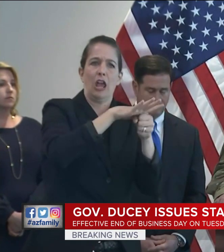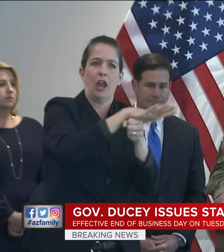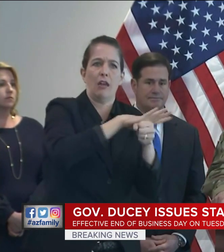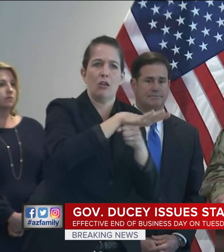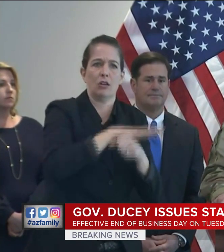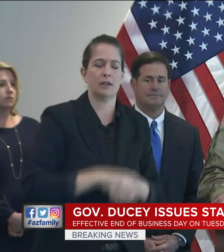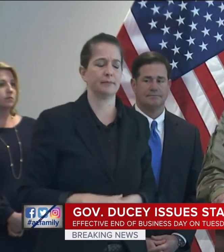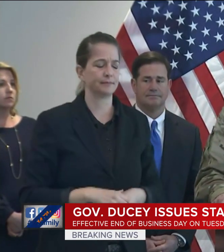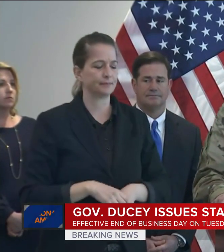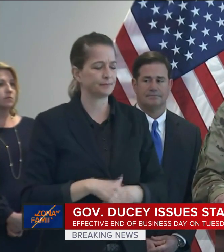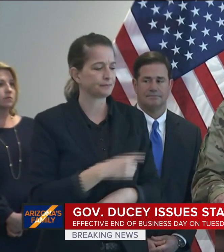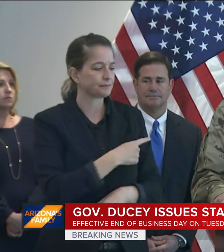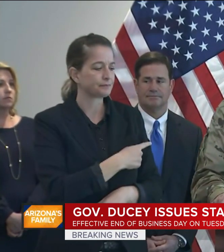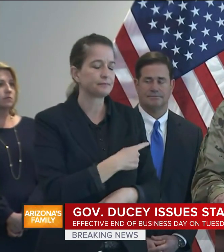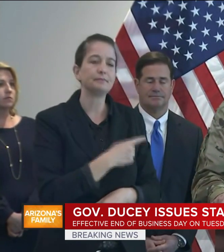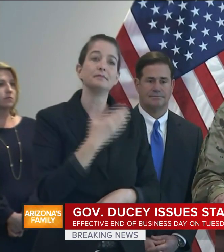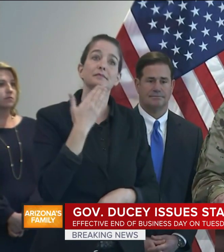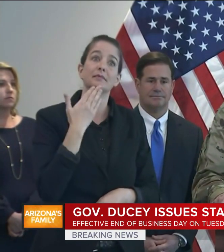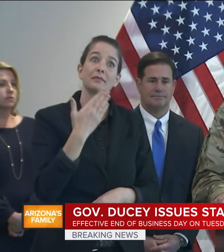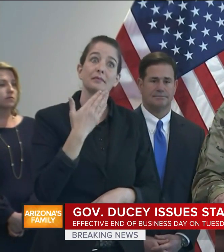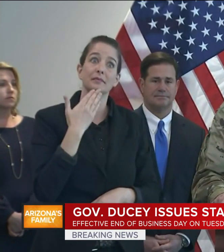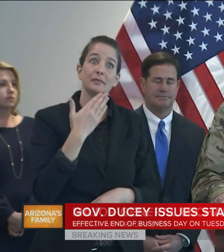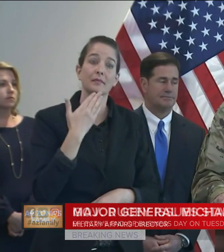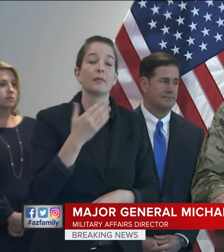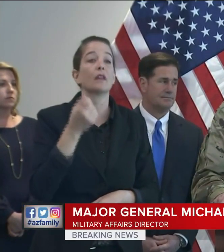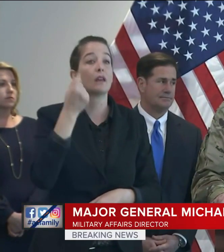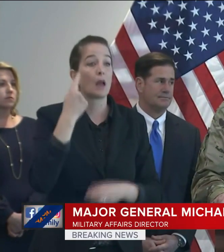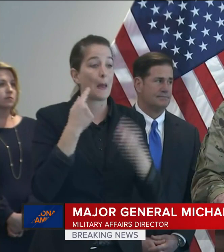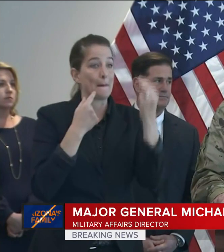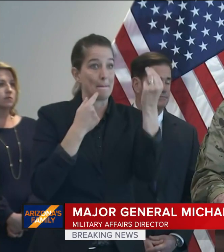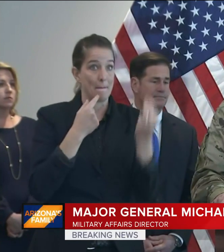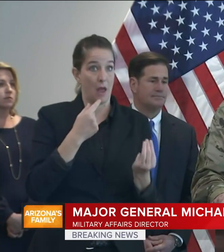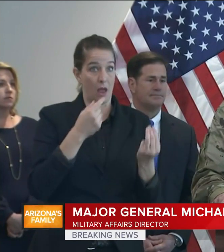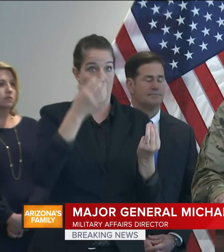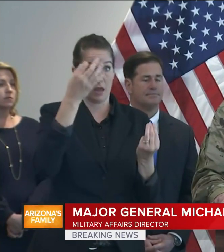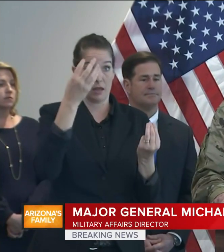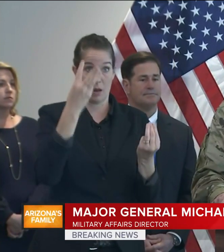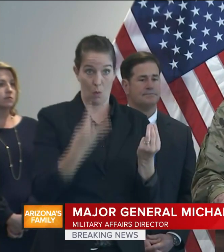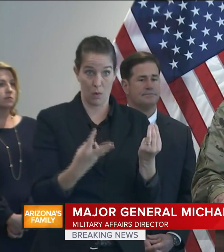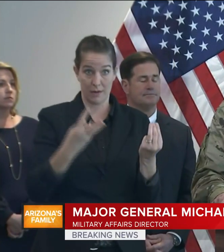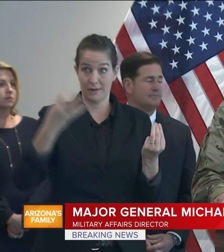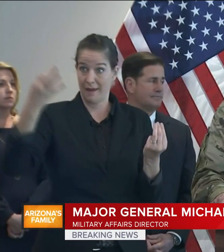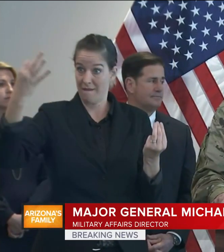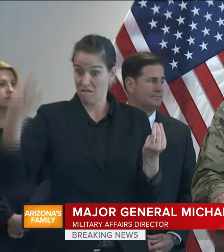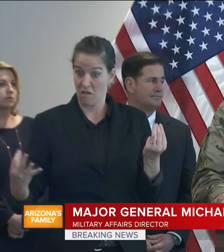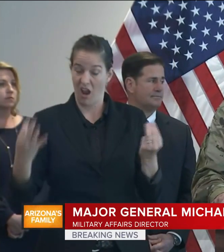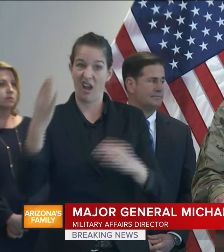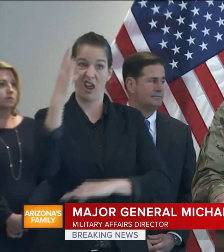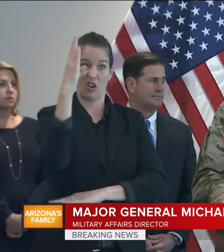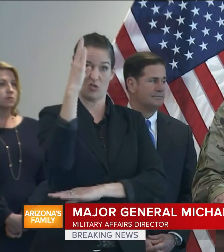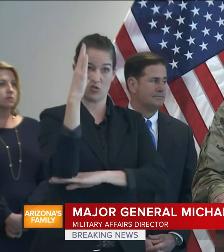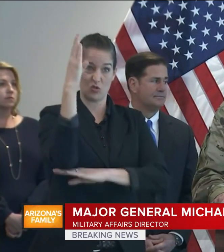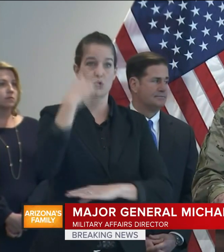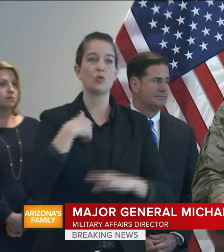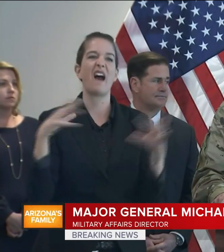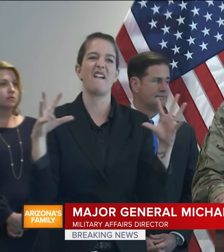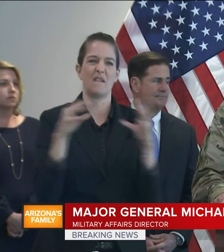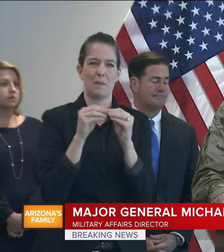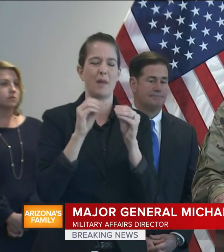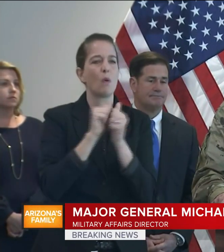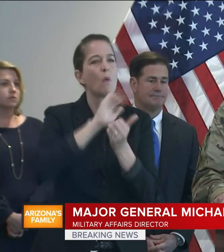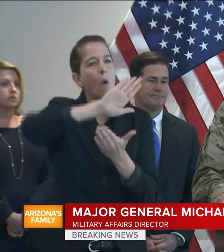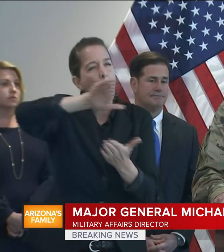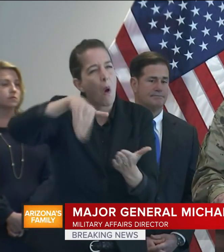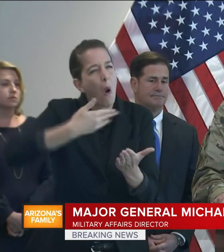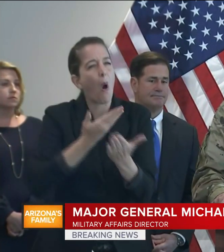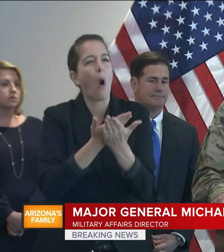every Monday, Wednesday, Friday at noon, I coordinate with all tribal emergency managers, 22 tribes that have lands in